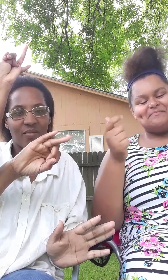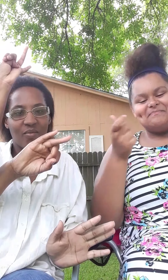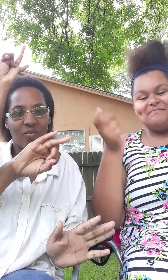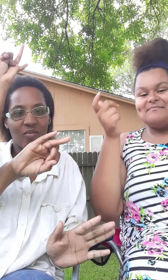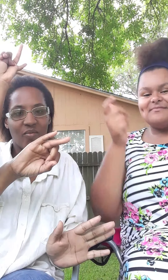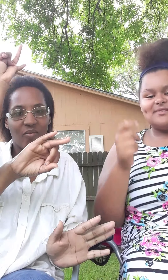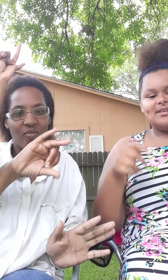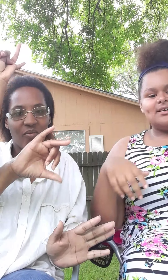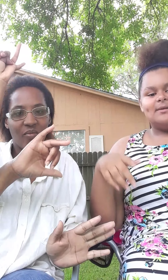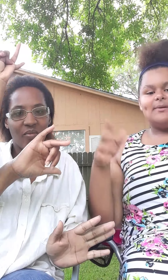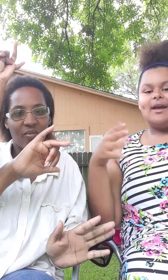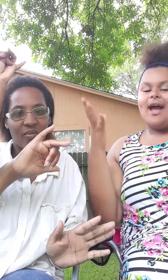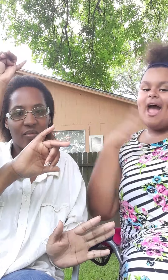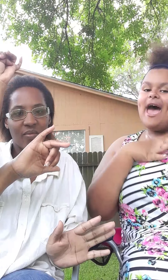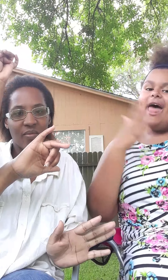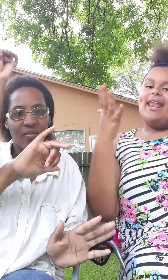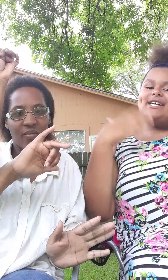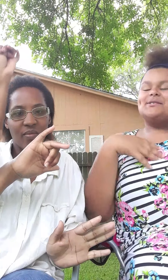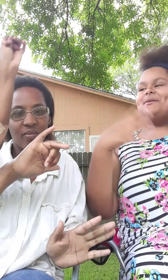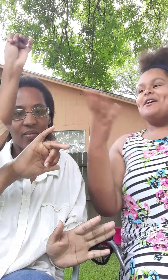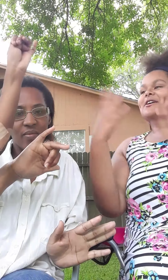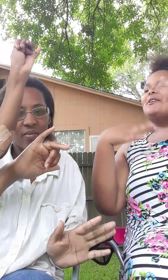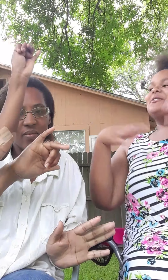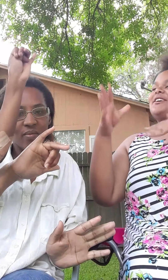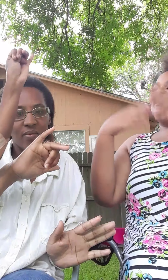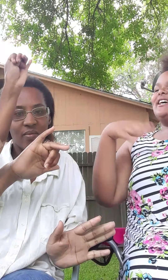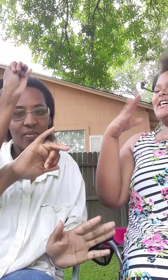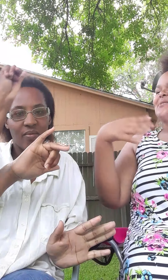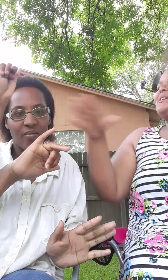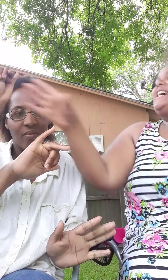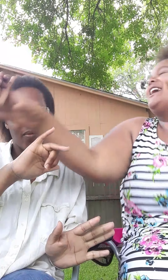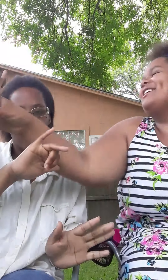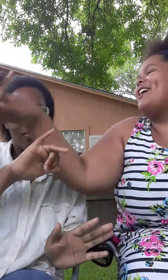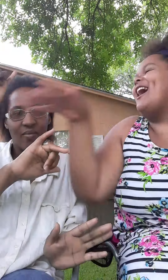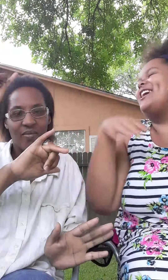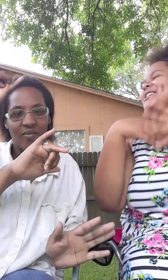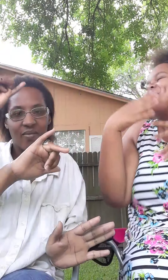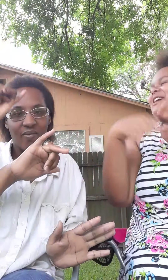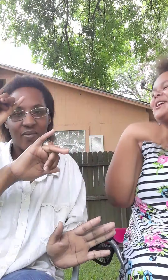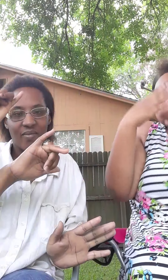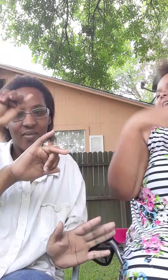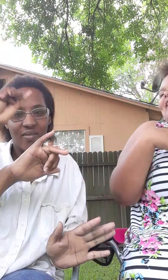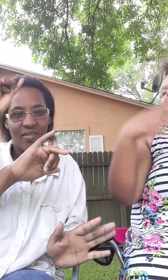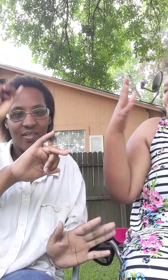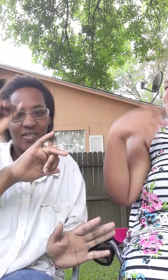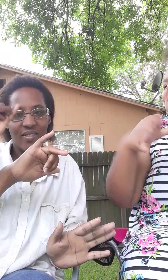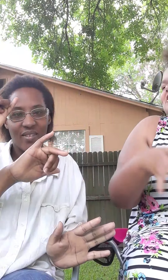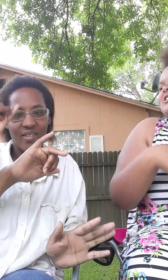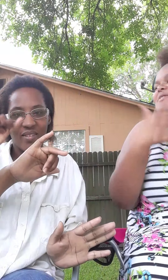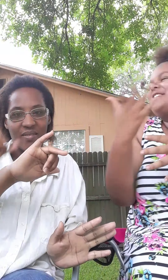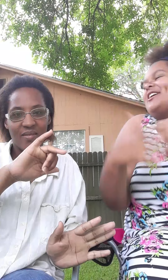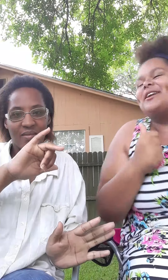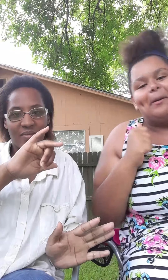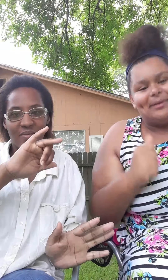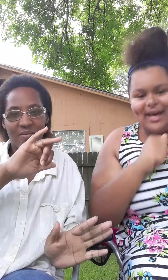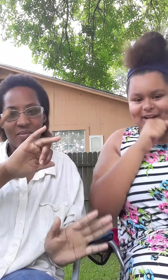Whenever you tell me I'm pretty That's when the hunger really hits me I'm gonna fuck those kidder potter I'll put you in a burt, I'm gonna platter